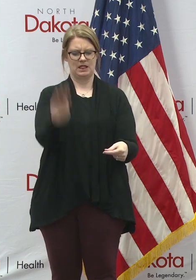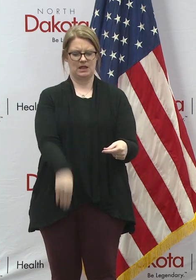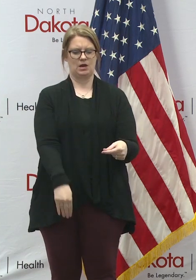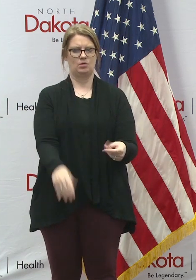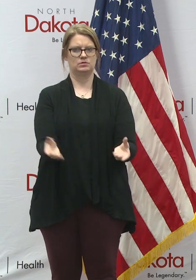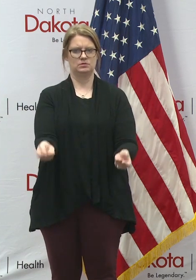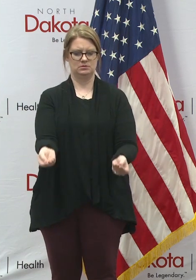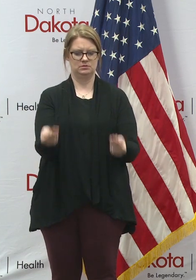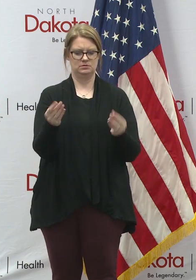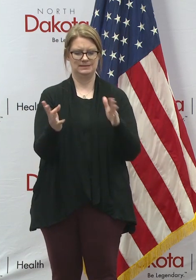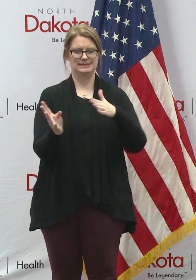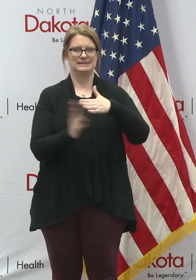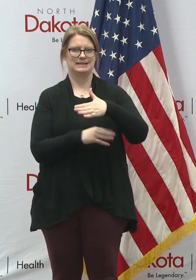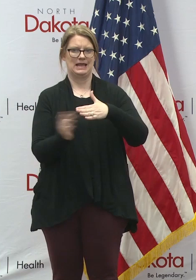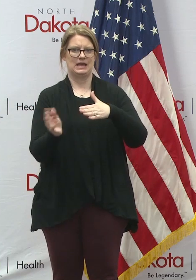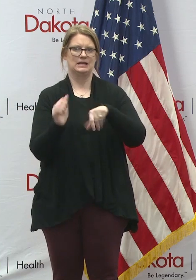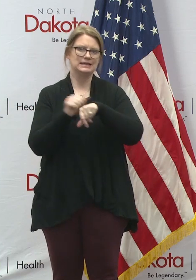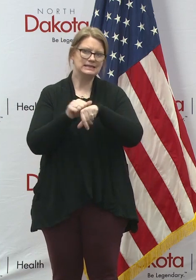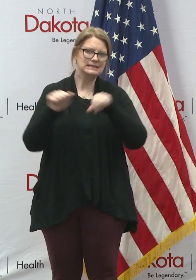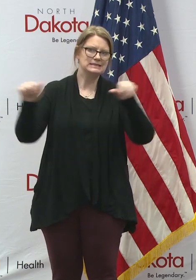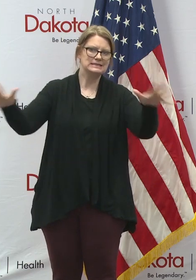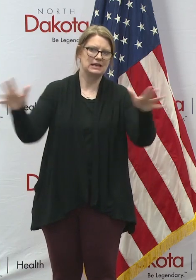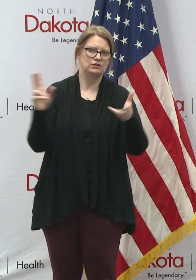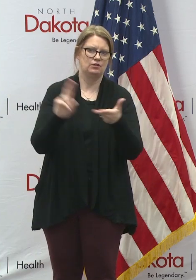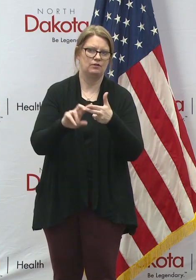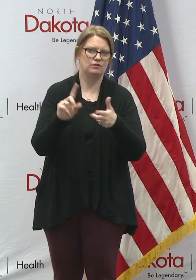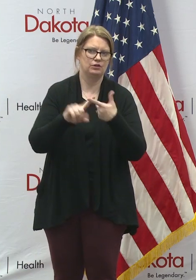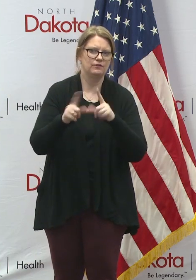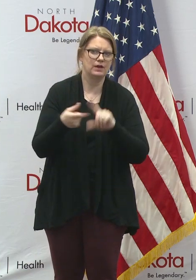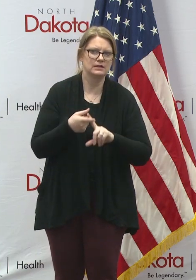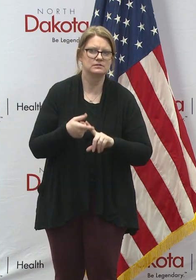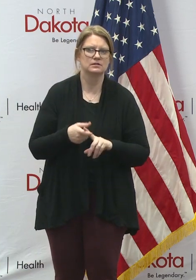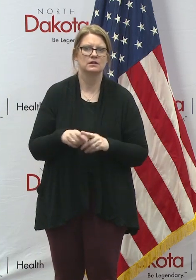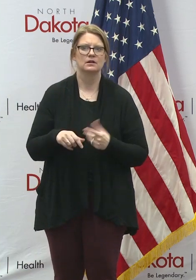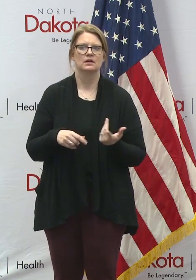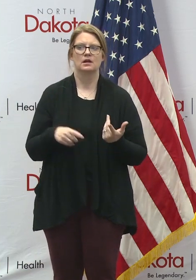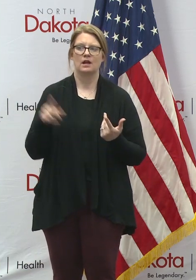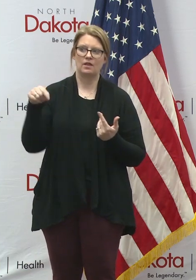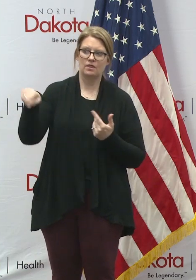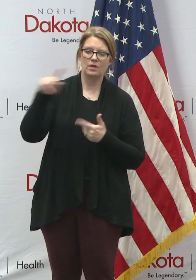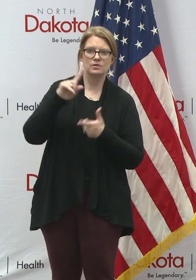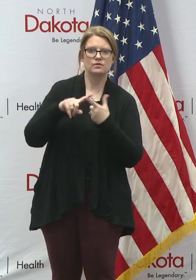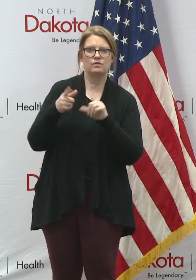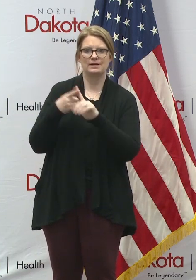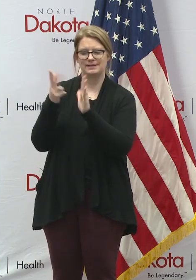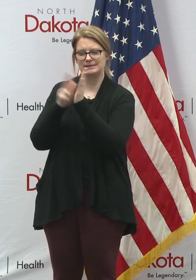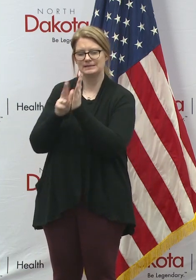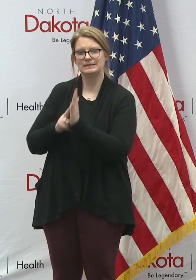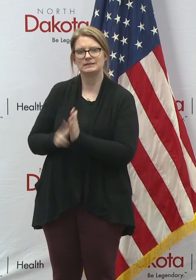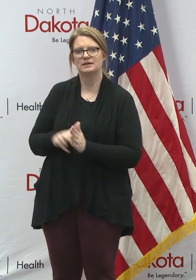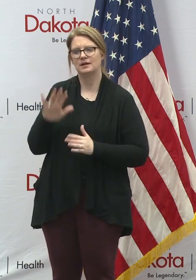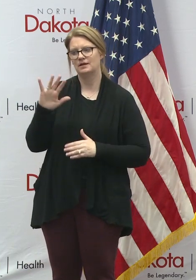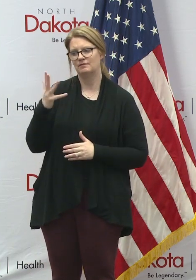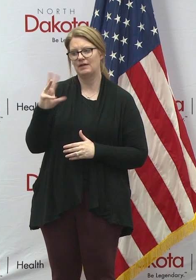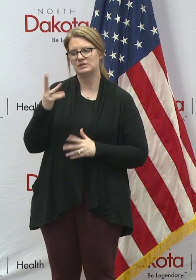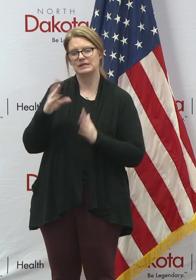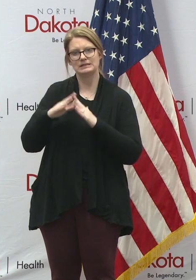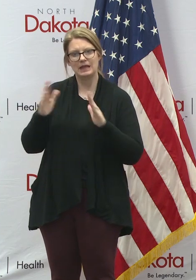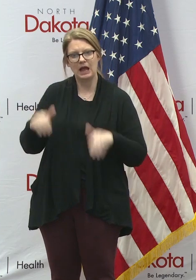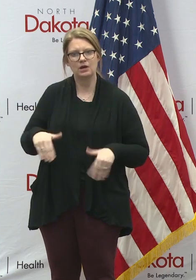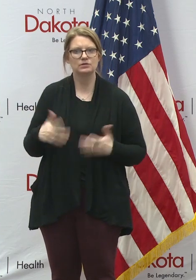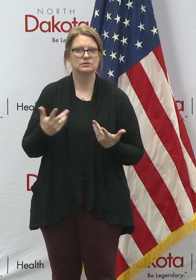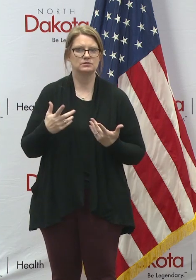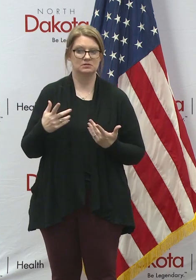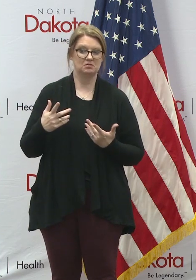take that, scan it, and send it to all of your friends. And those friends can get signatures, whether it's five or six in the house, or